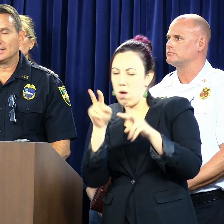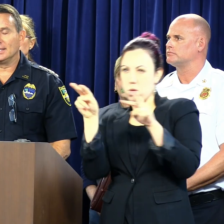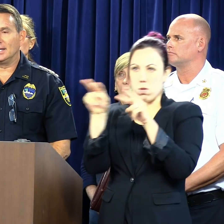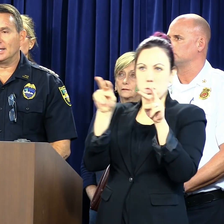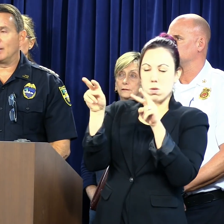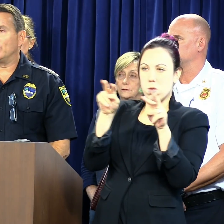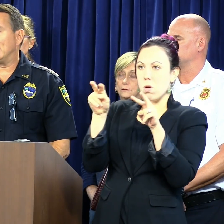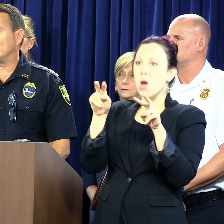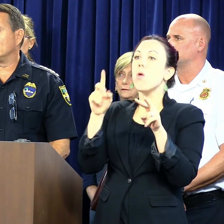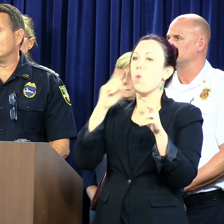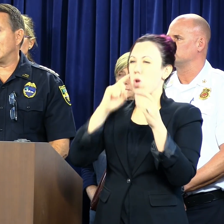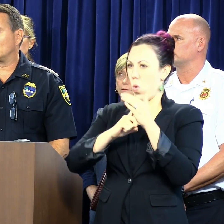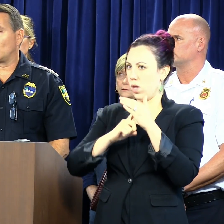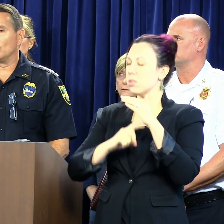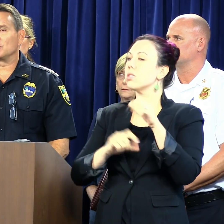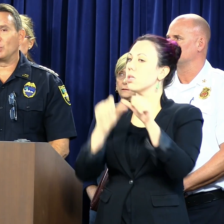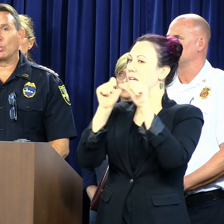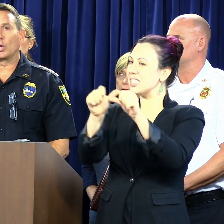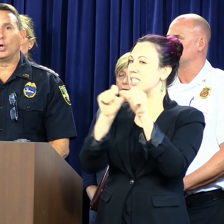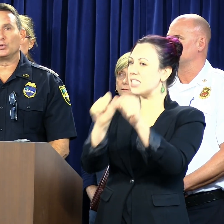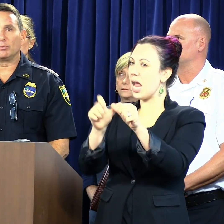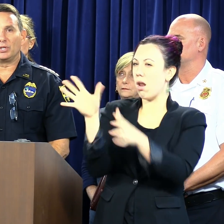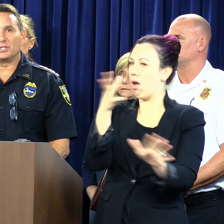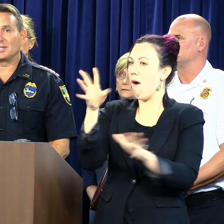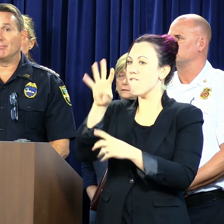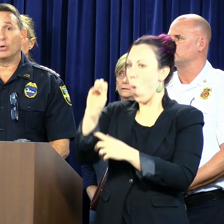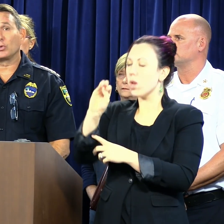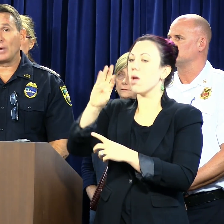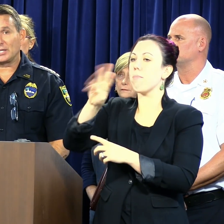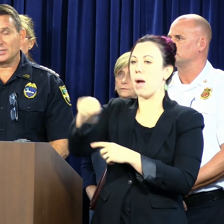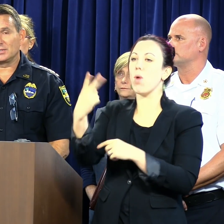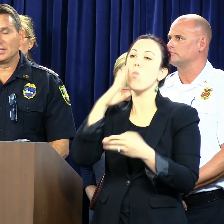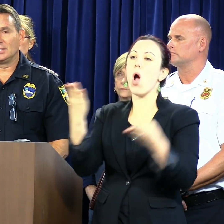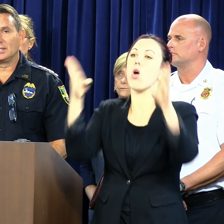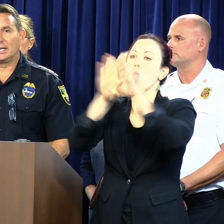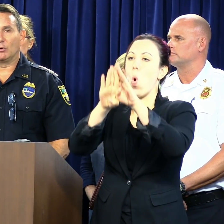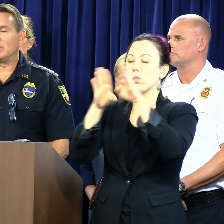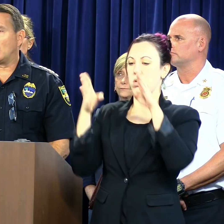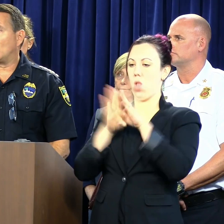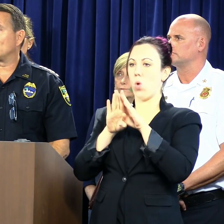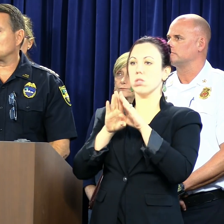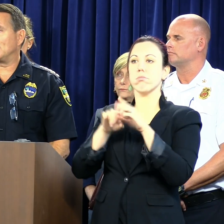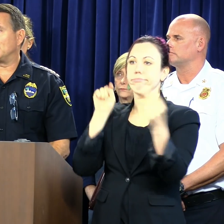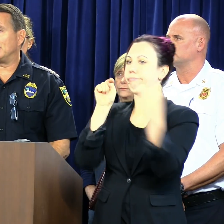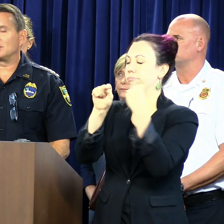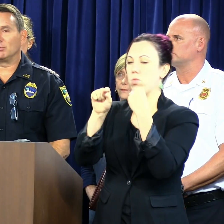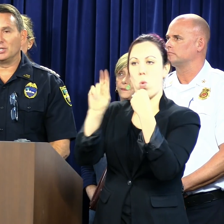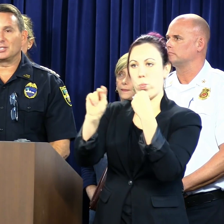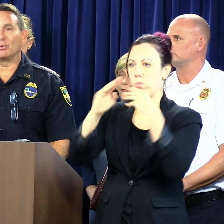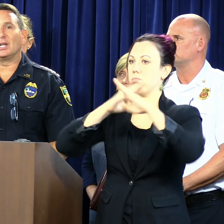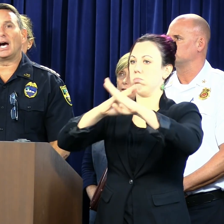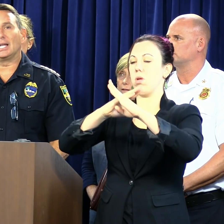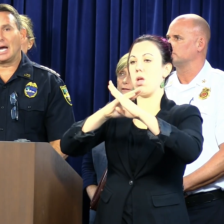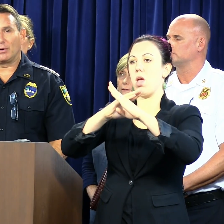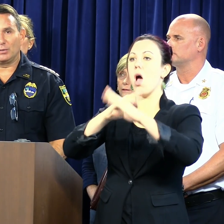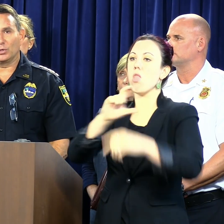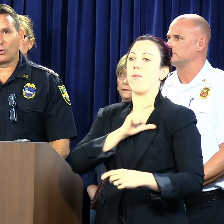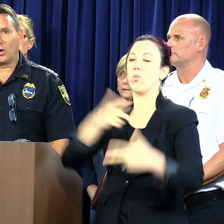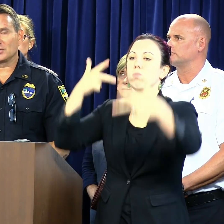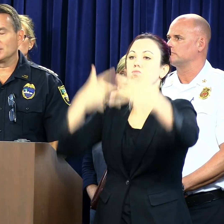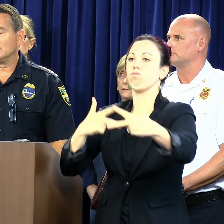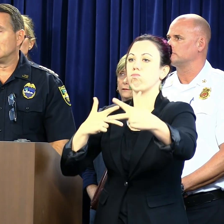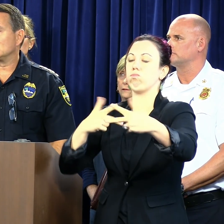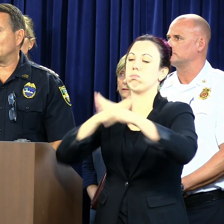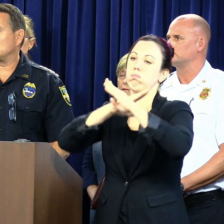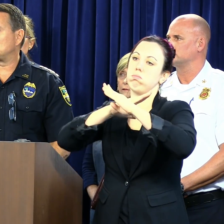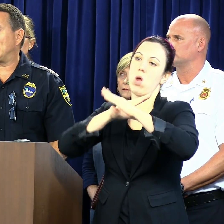that. And when that occurs, then we will close the bridges in both directions. And there will be law enforcement at the base of the bridge that will not allow anyone